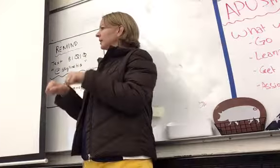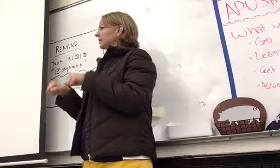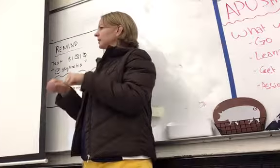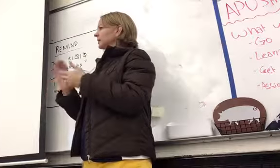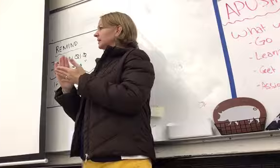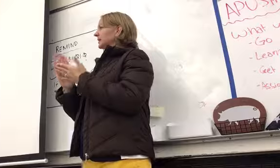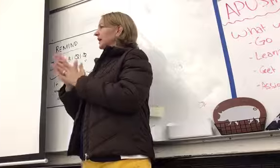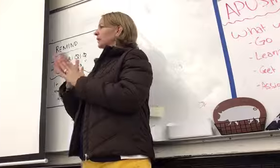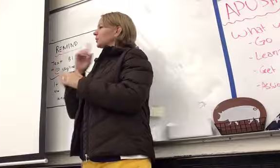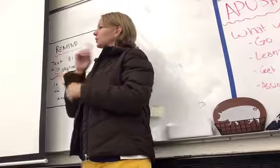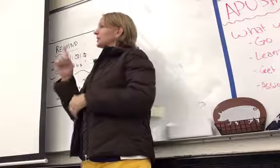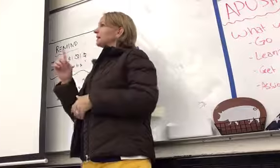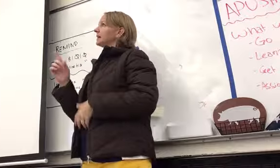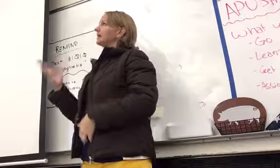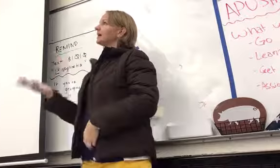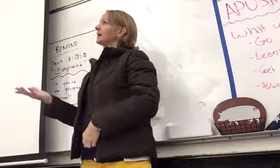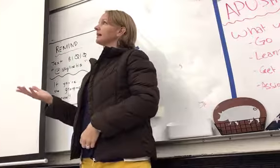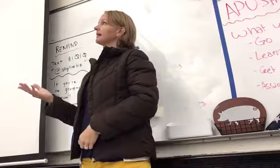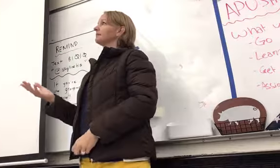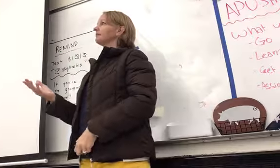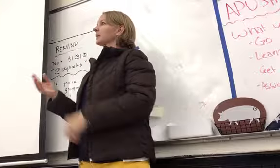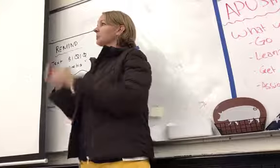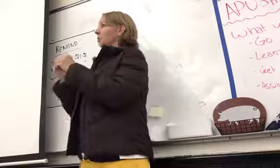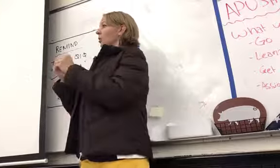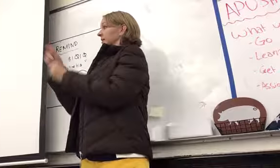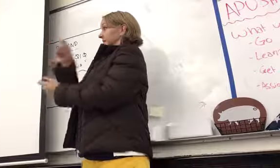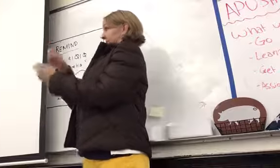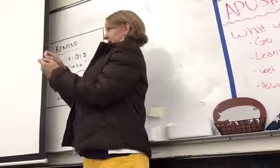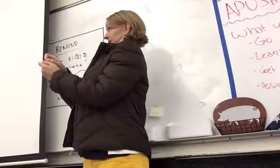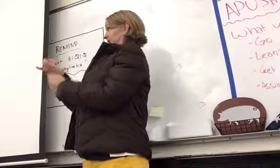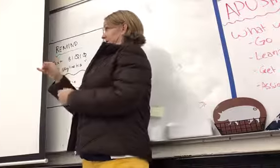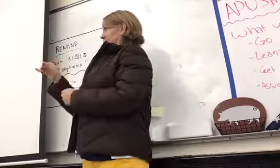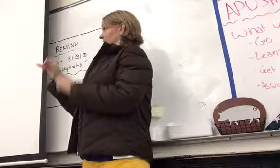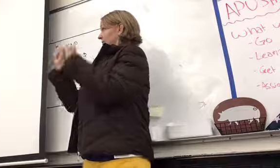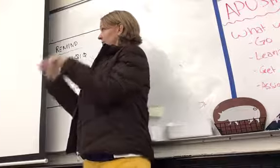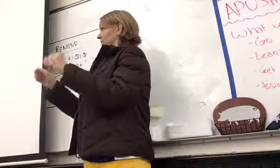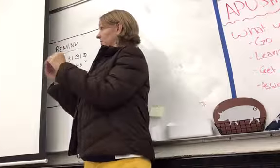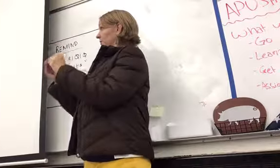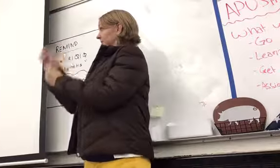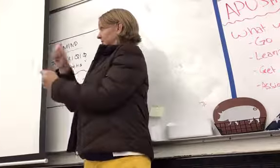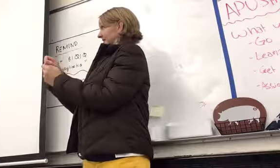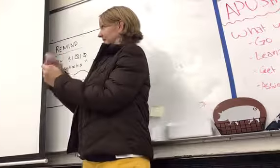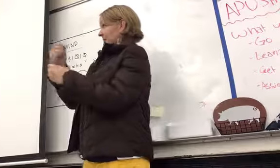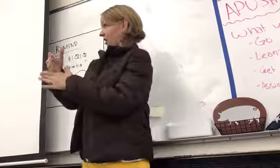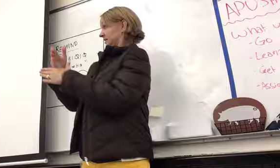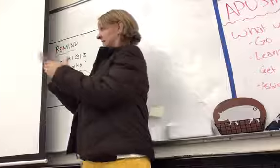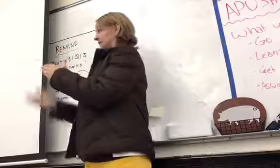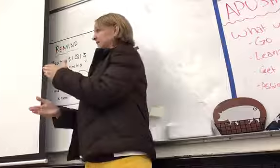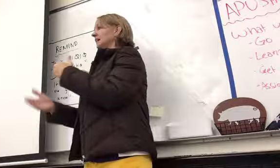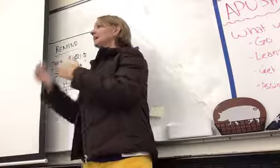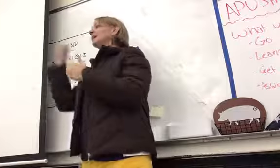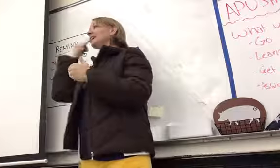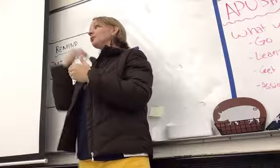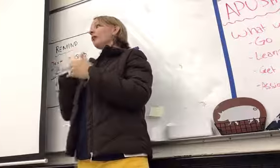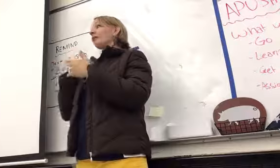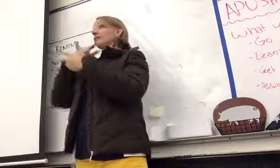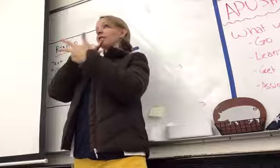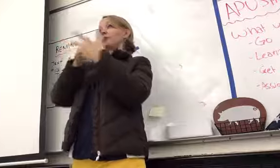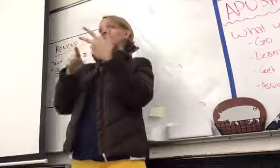we could be more specific, like we could do a more specific cause and effect. As long as you have three causes and three effects, and it's